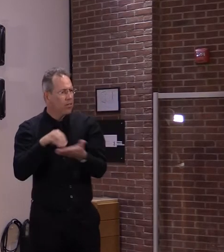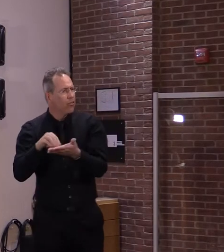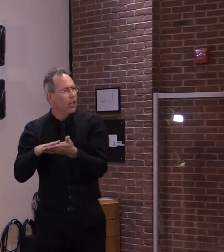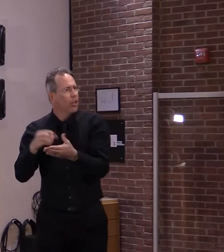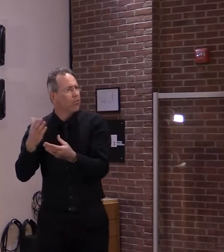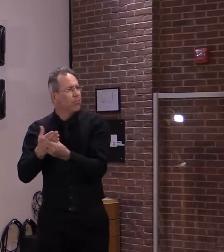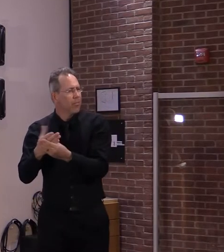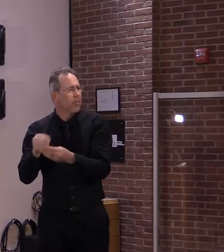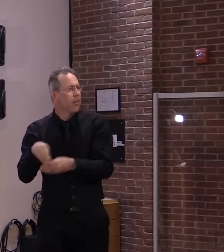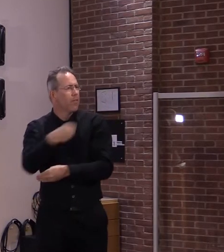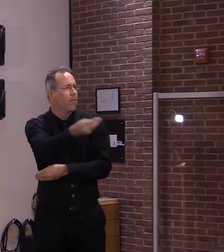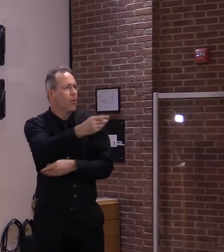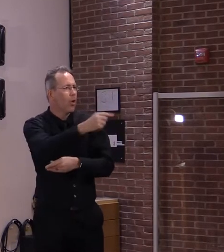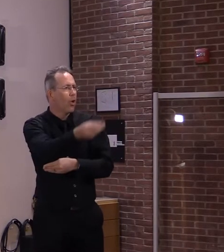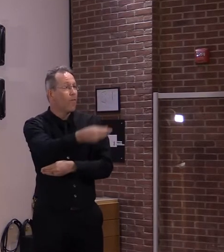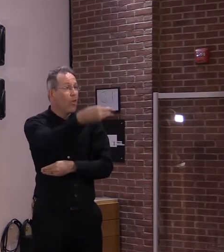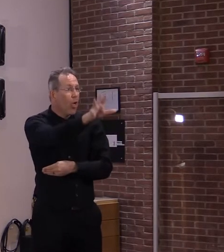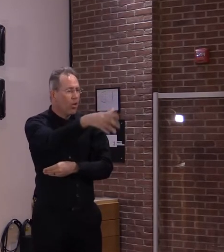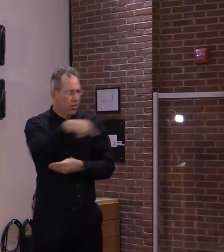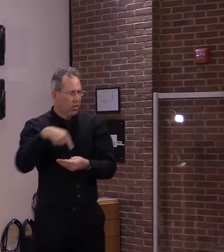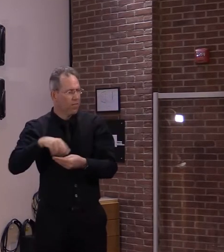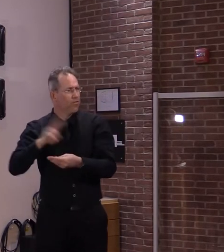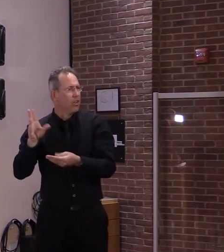we can attend to that need.